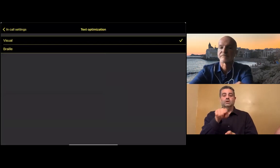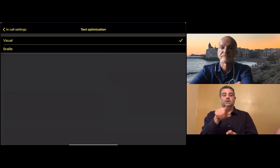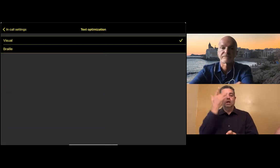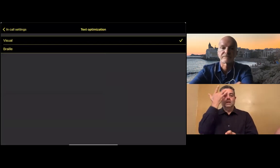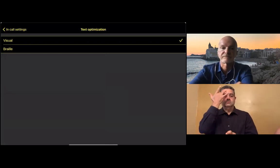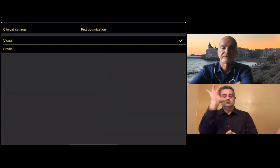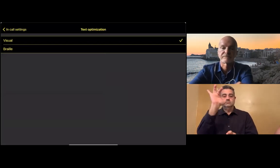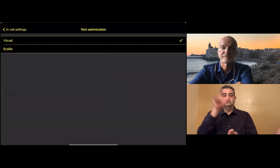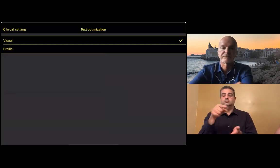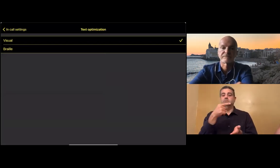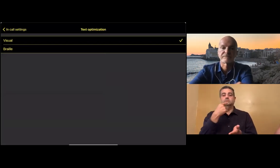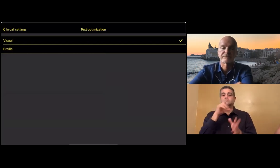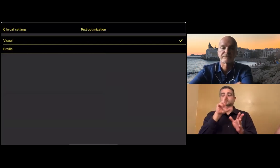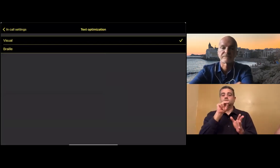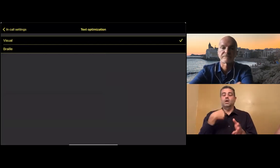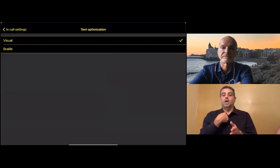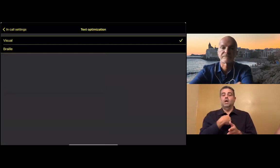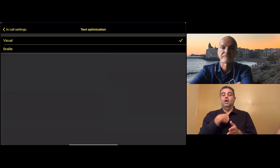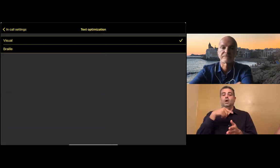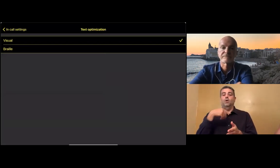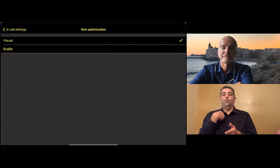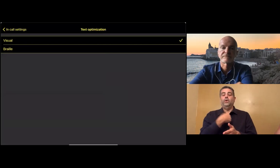When you select braille mode,